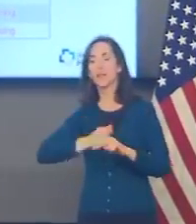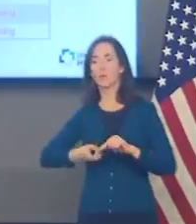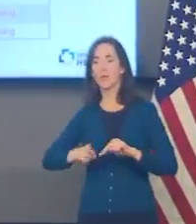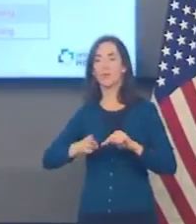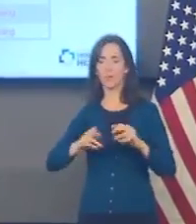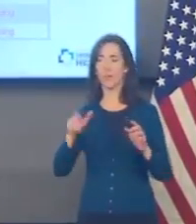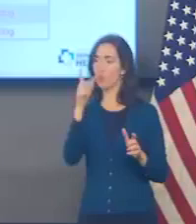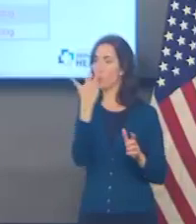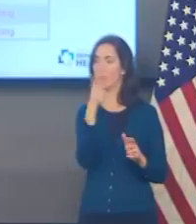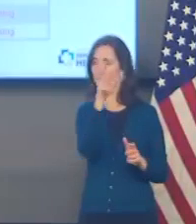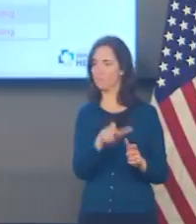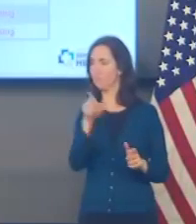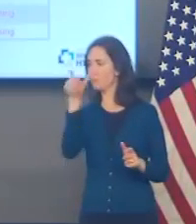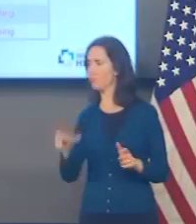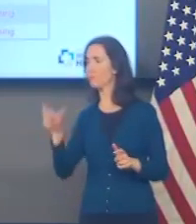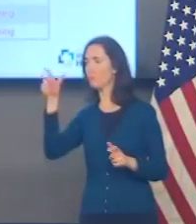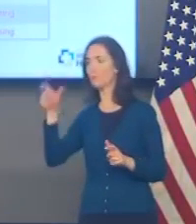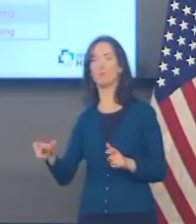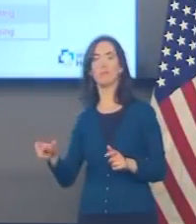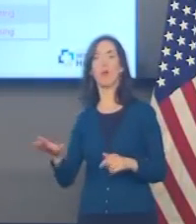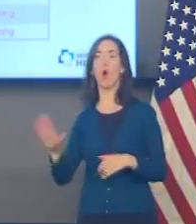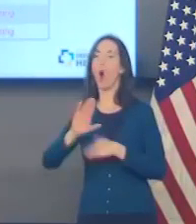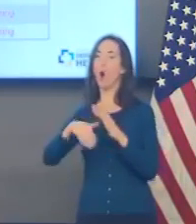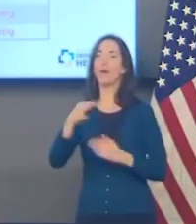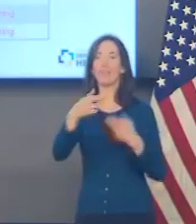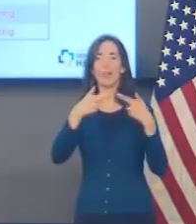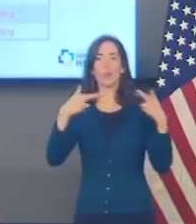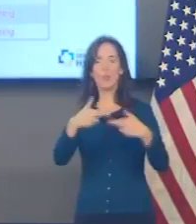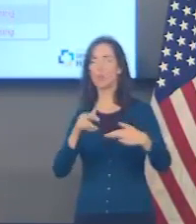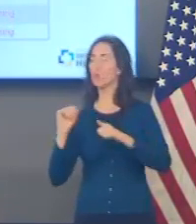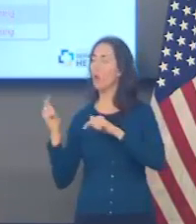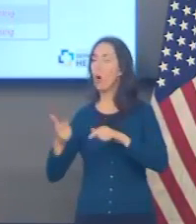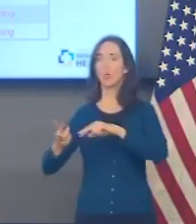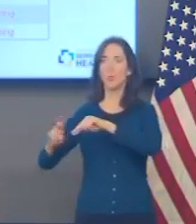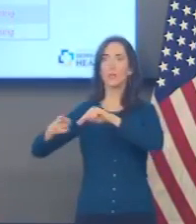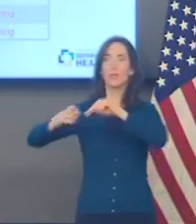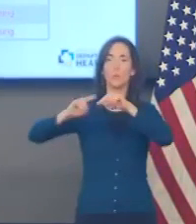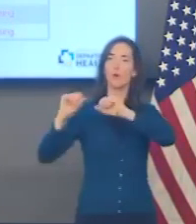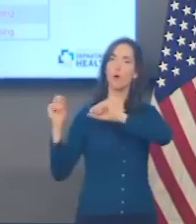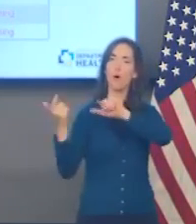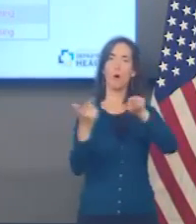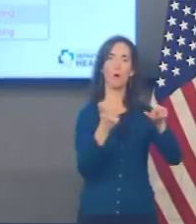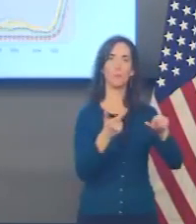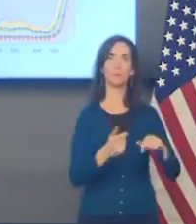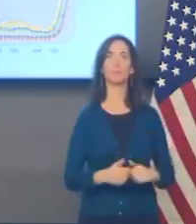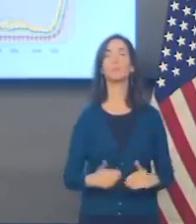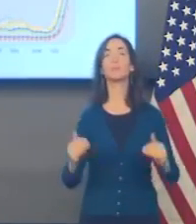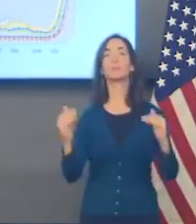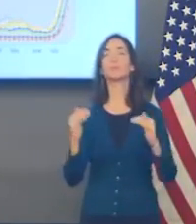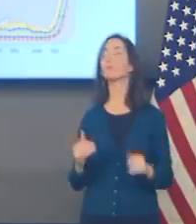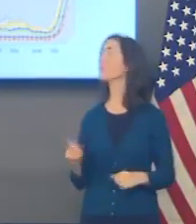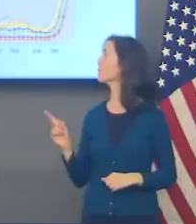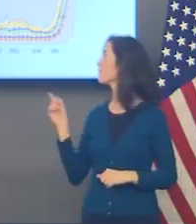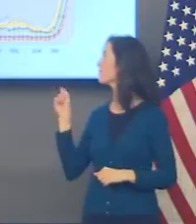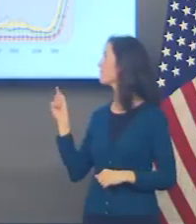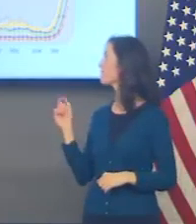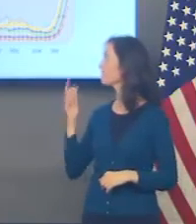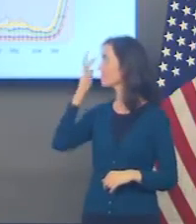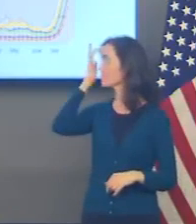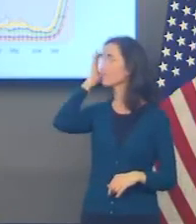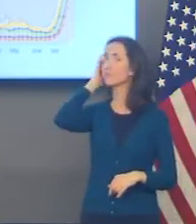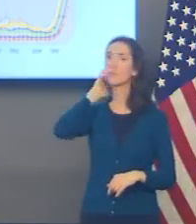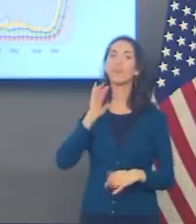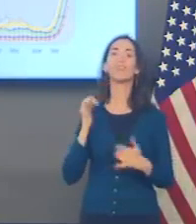categories, each of the nine regions of the state. Next slide, please. I want to talk a little bit about